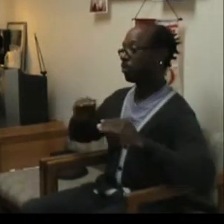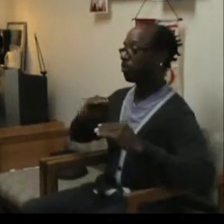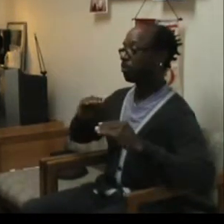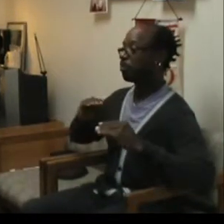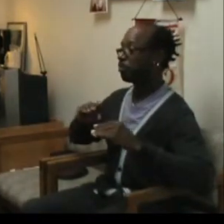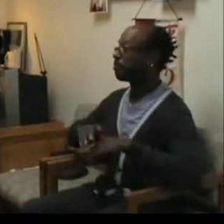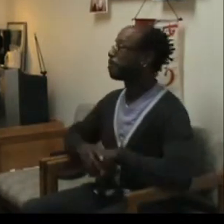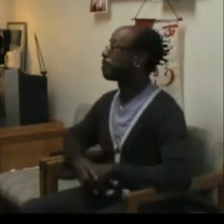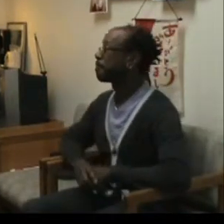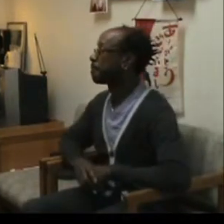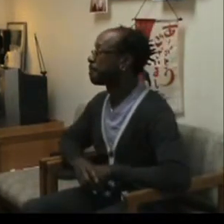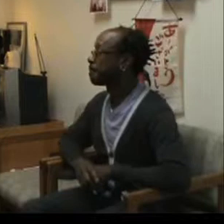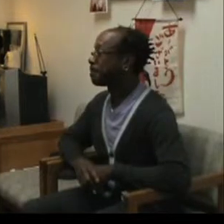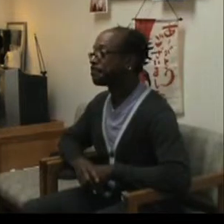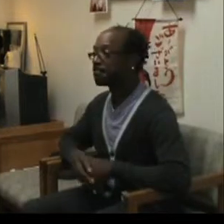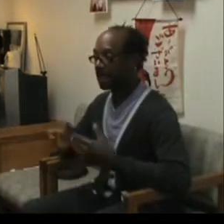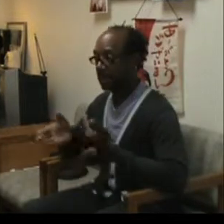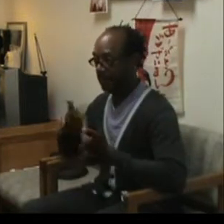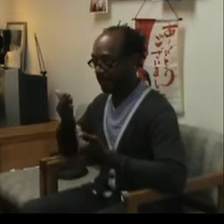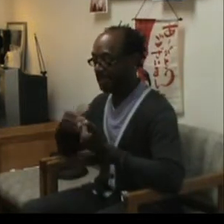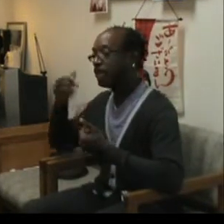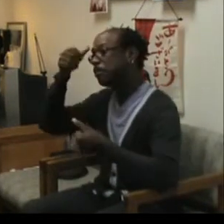It's easy to remember words.